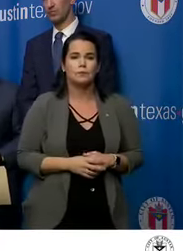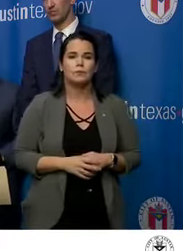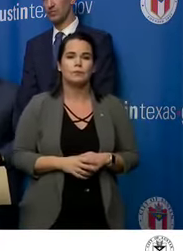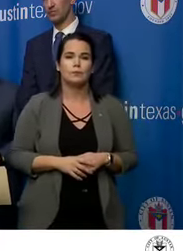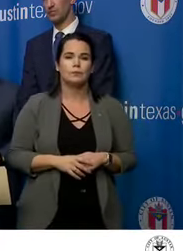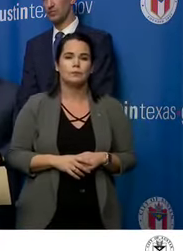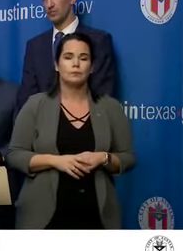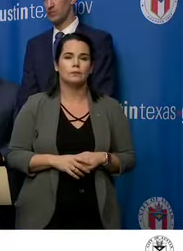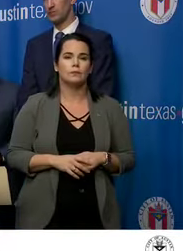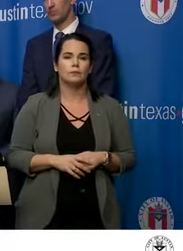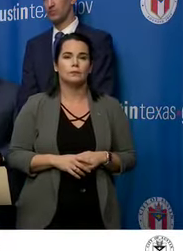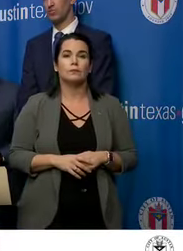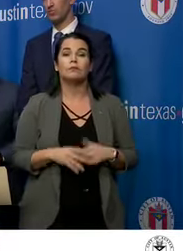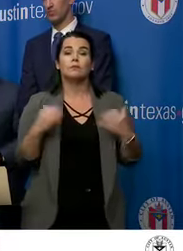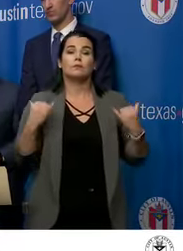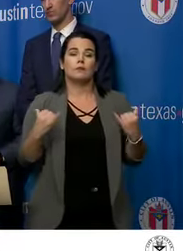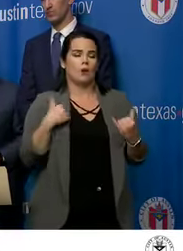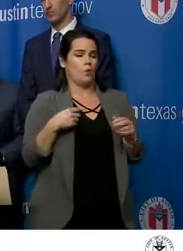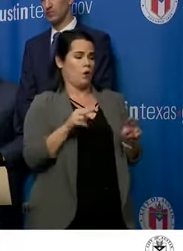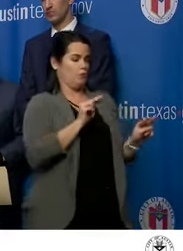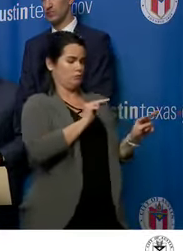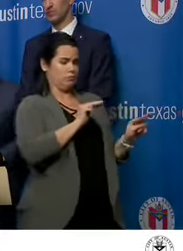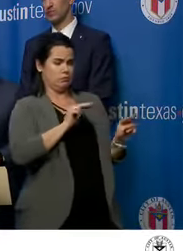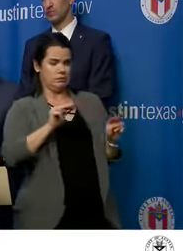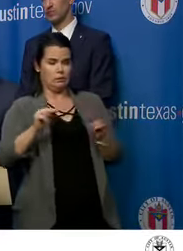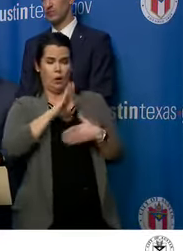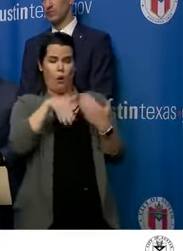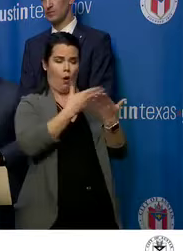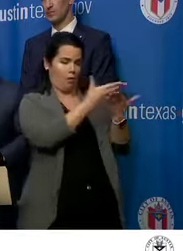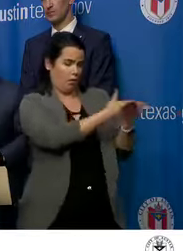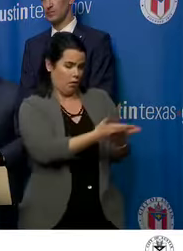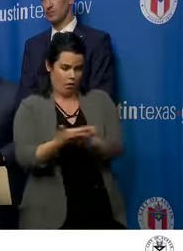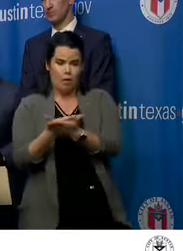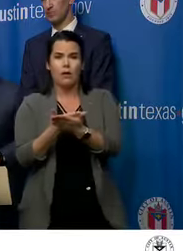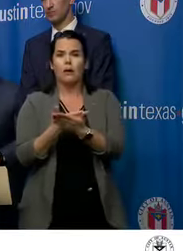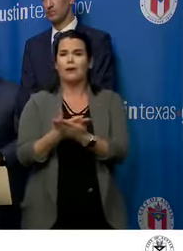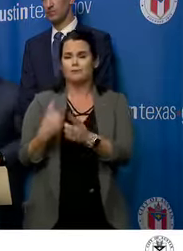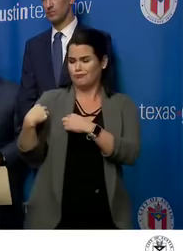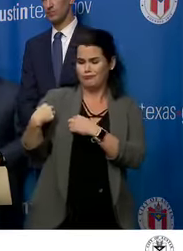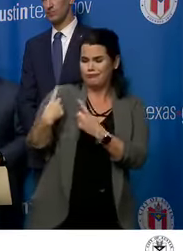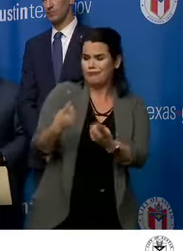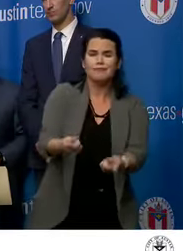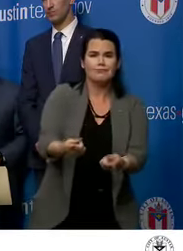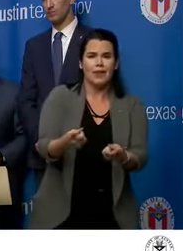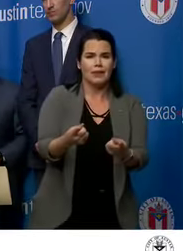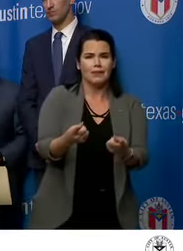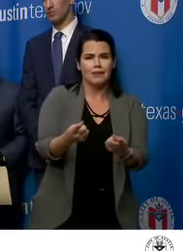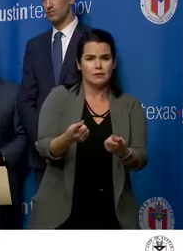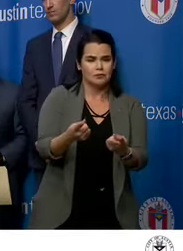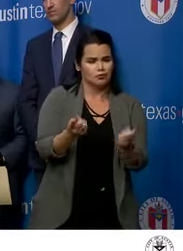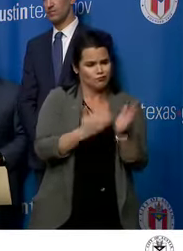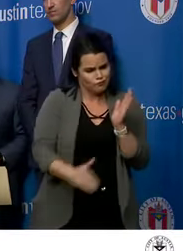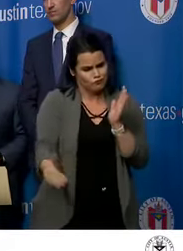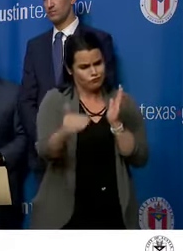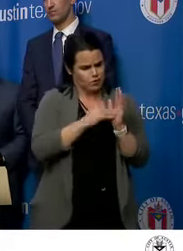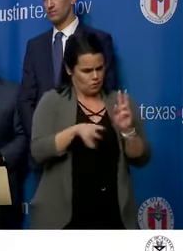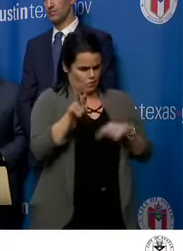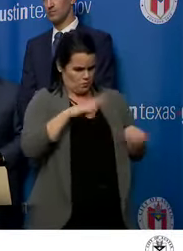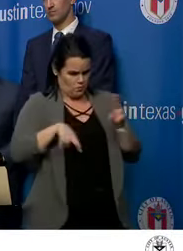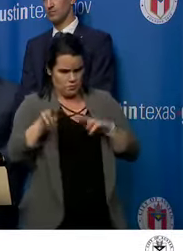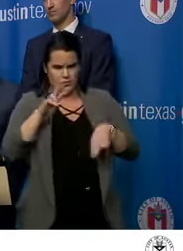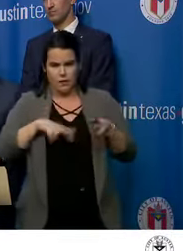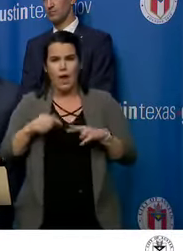We are reviewing all the evidence continually. We have been for some time and we are taking appropriate